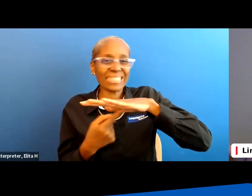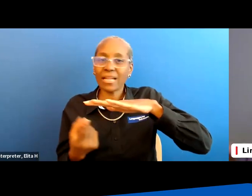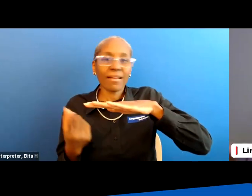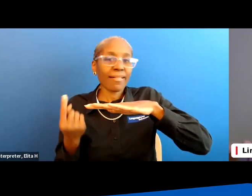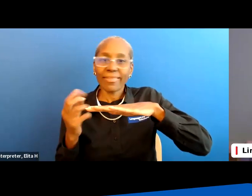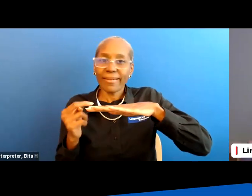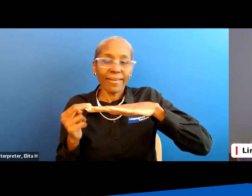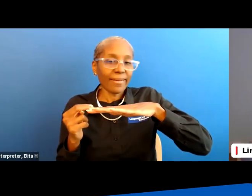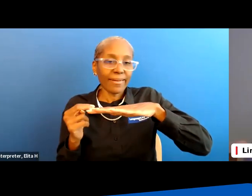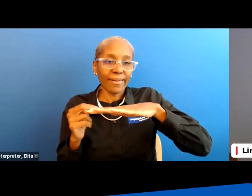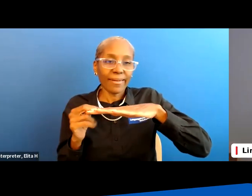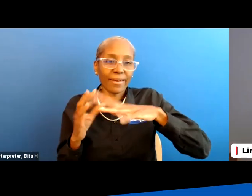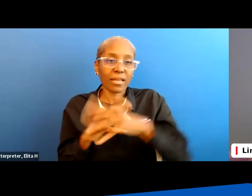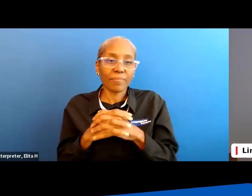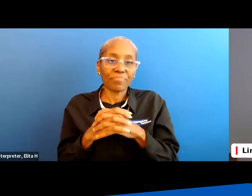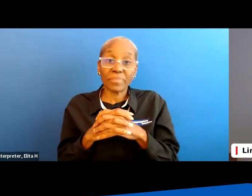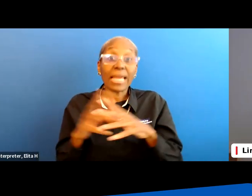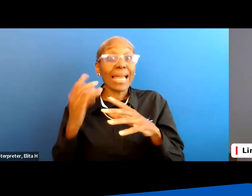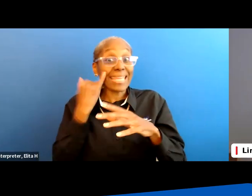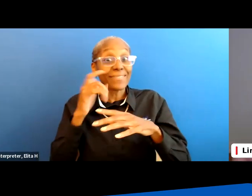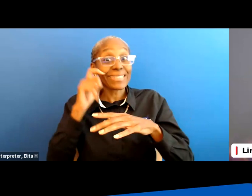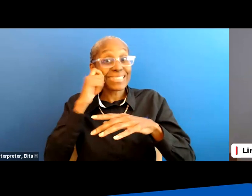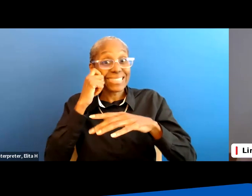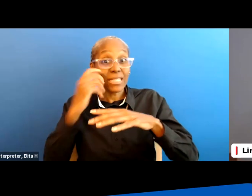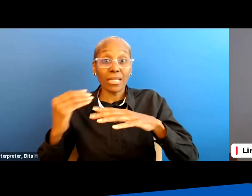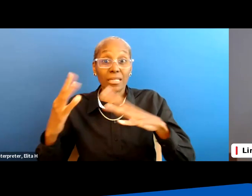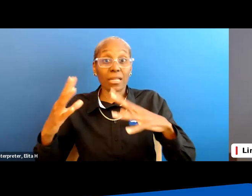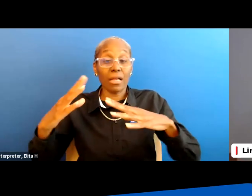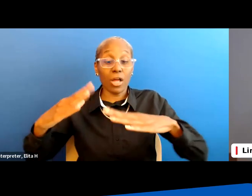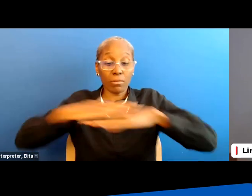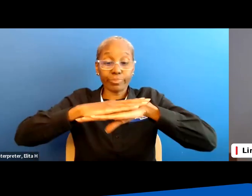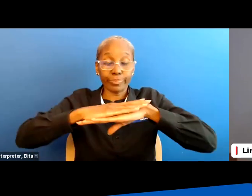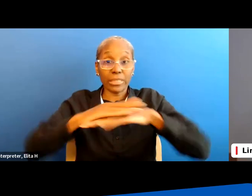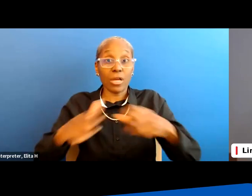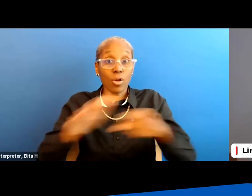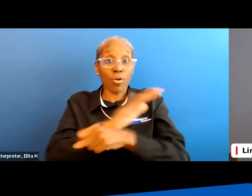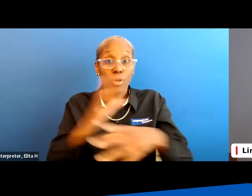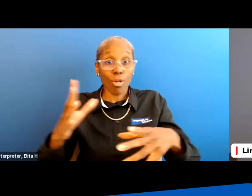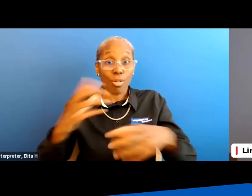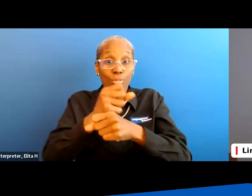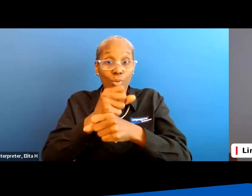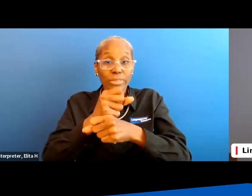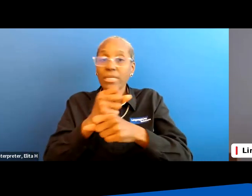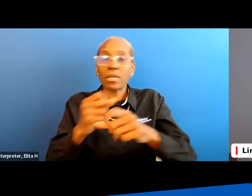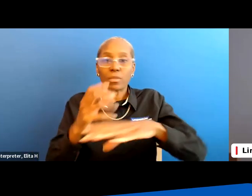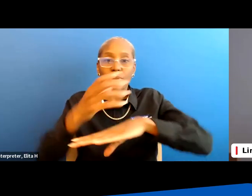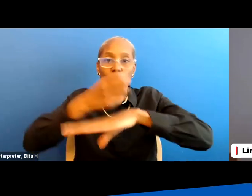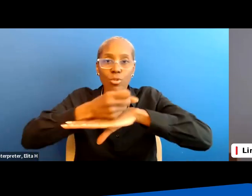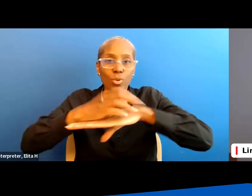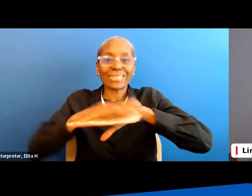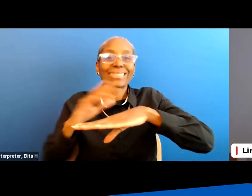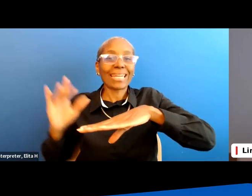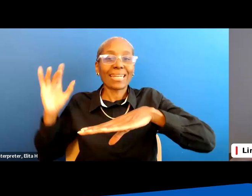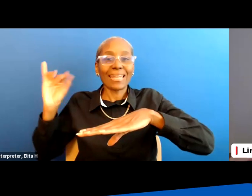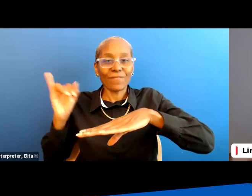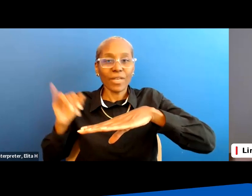um and the skin heals over there will um it will seal it up an infection could